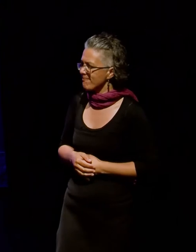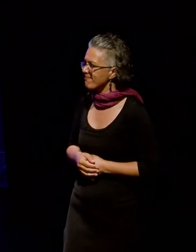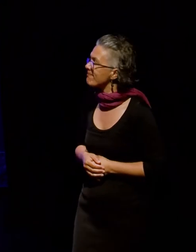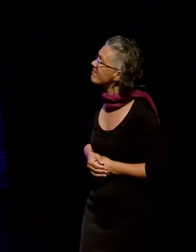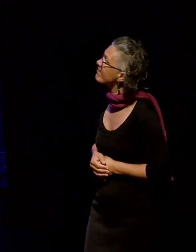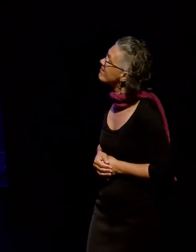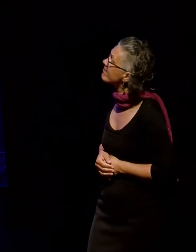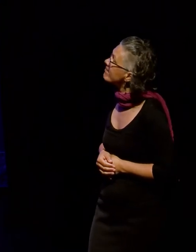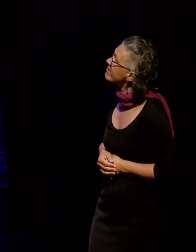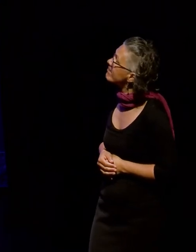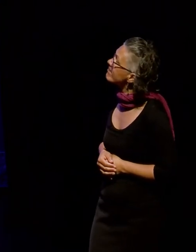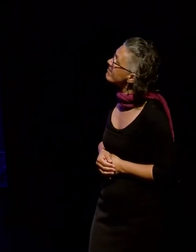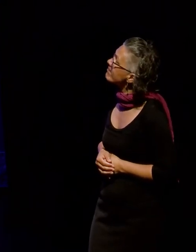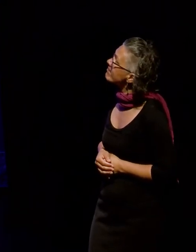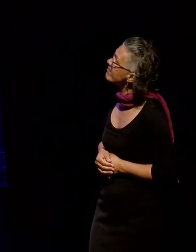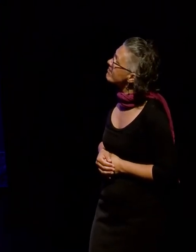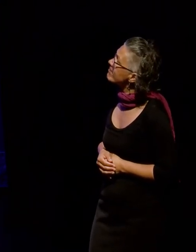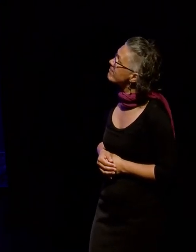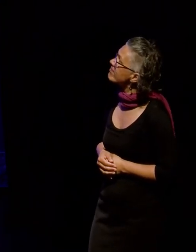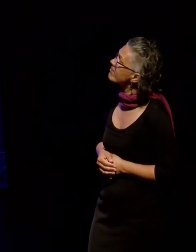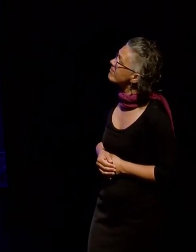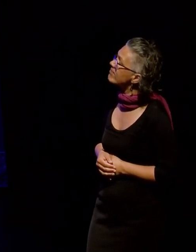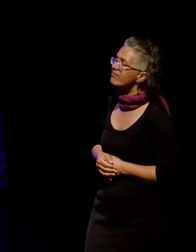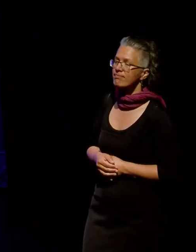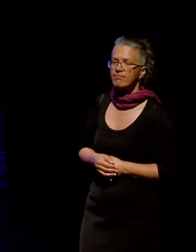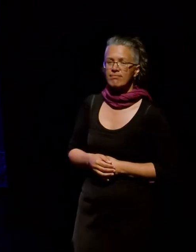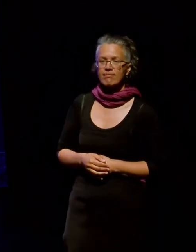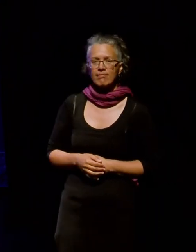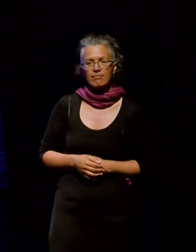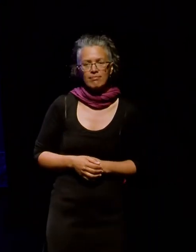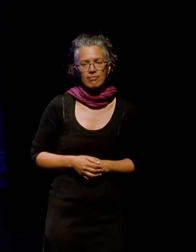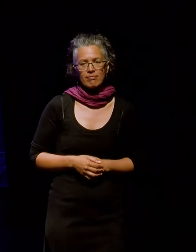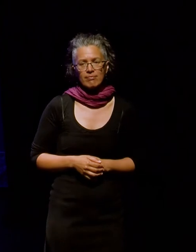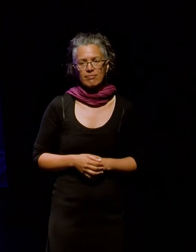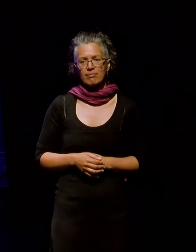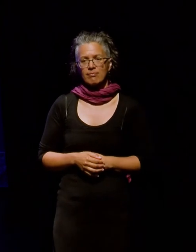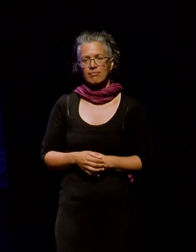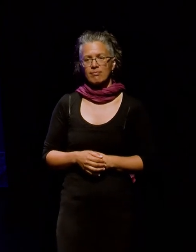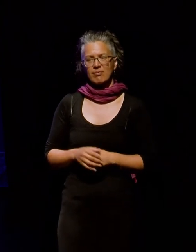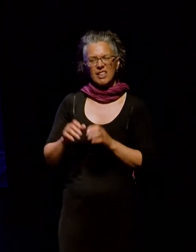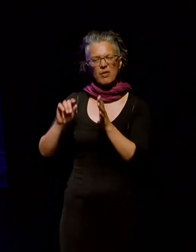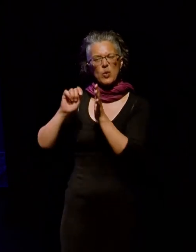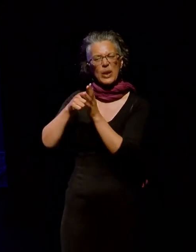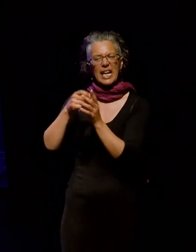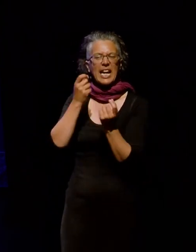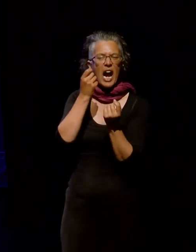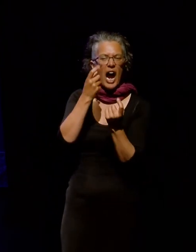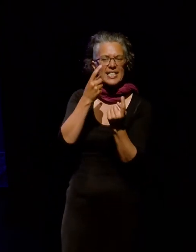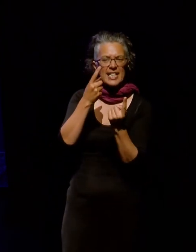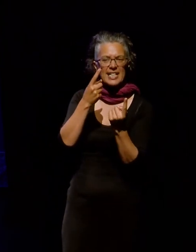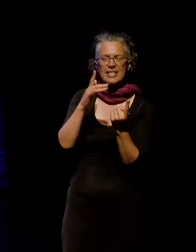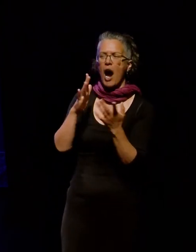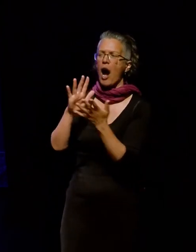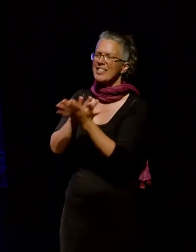So before I tell you what I've been doing, there are a few key ideas to explain. I'm not going to delve into community archives